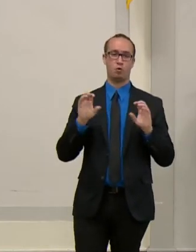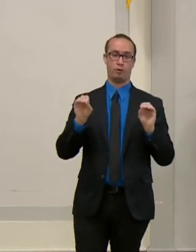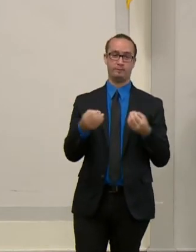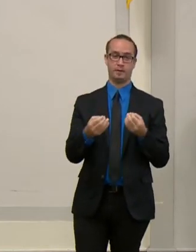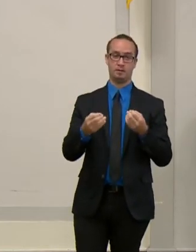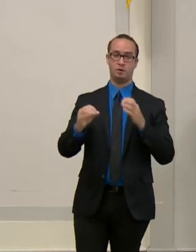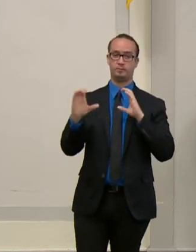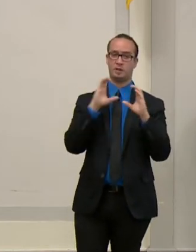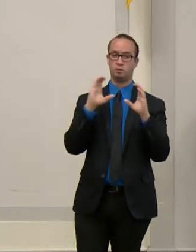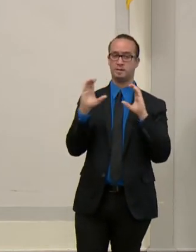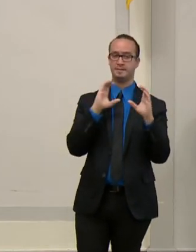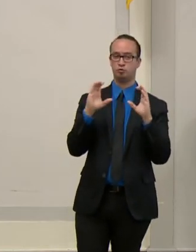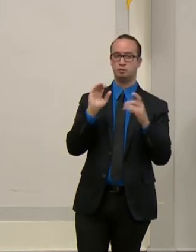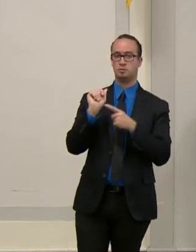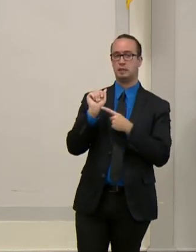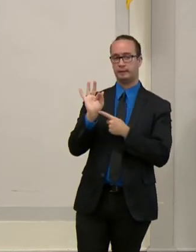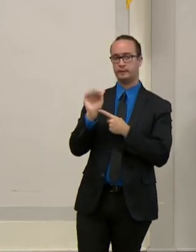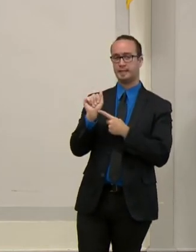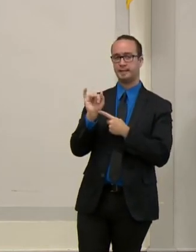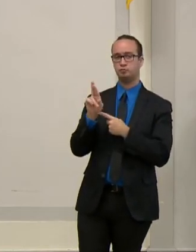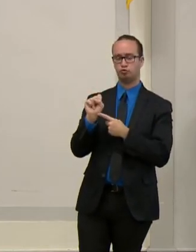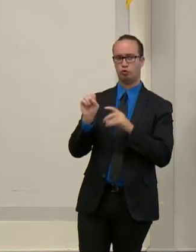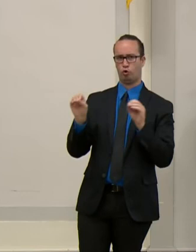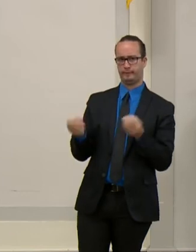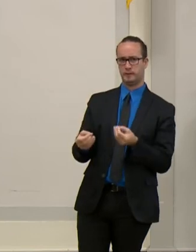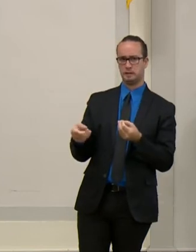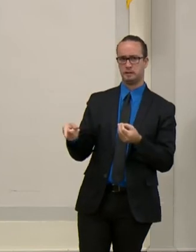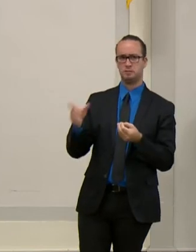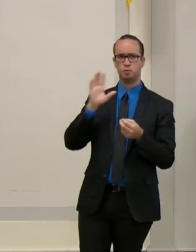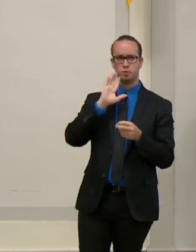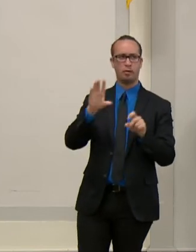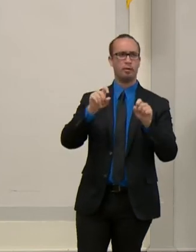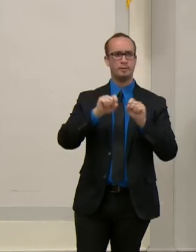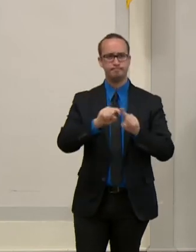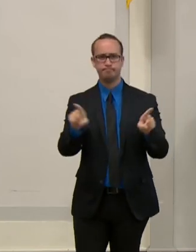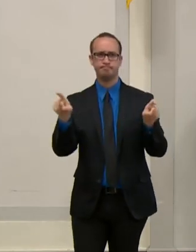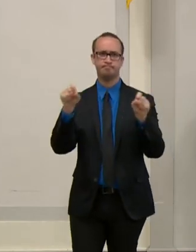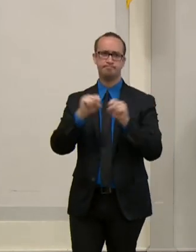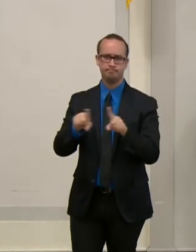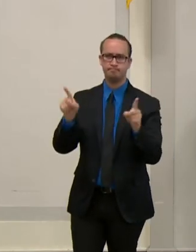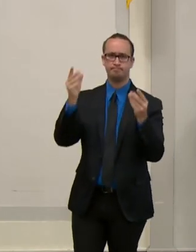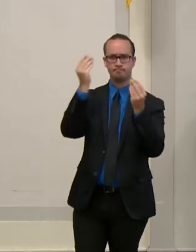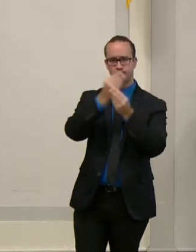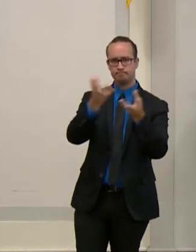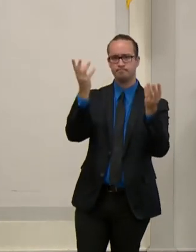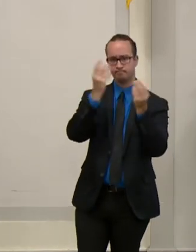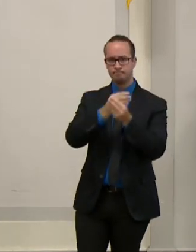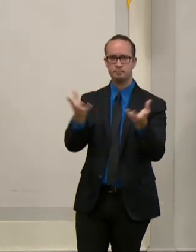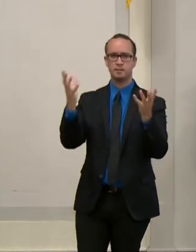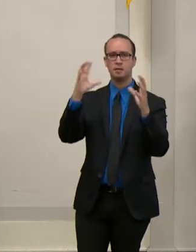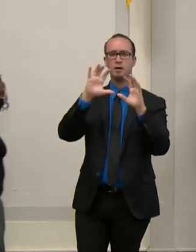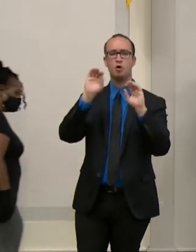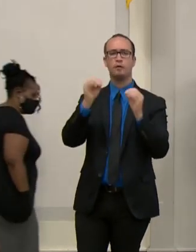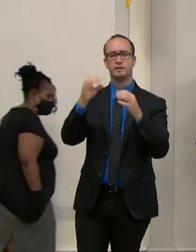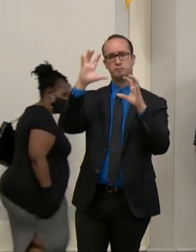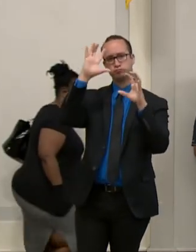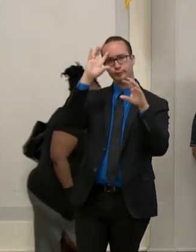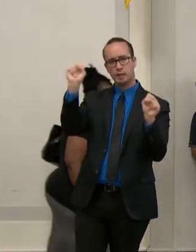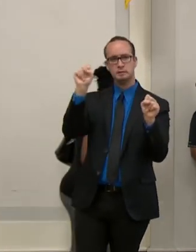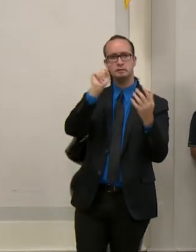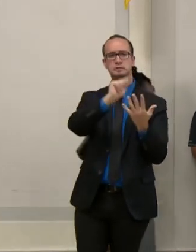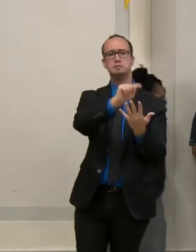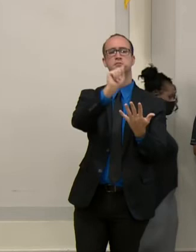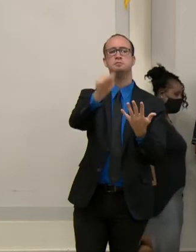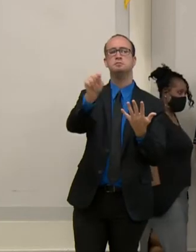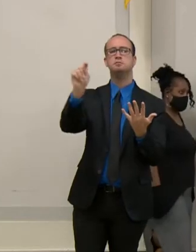uh, notifications to, uh, uh, community presidents, uh, daily, uh, updating that information. But I have Miss Yolanda